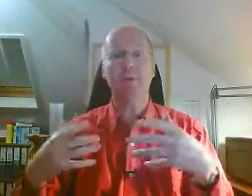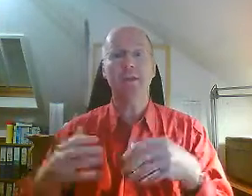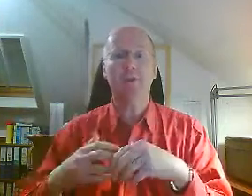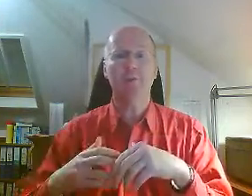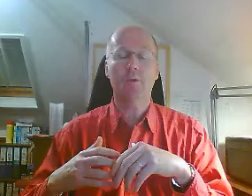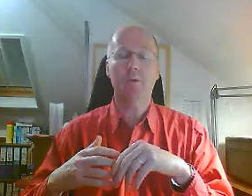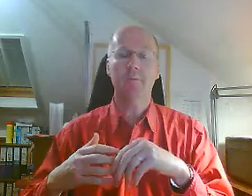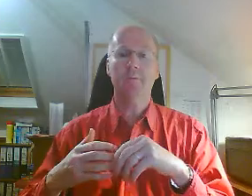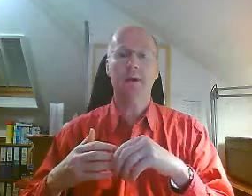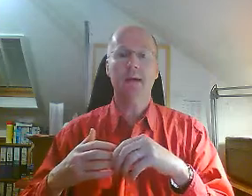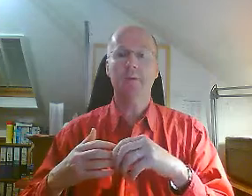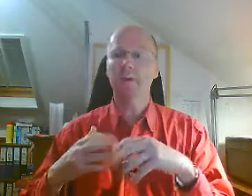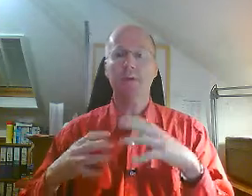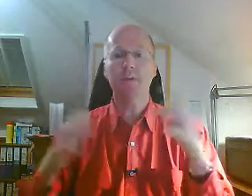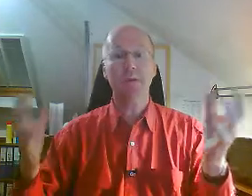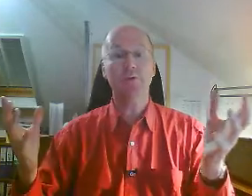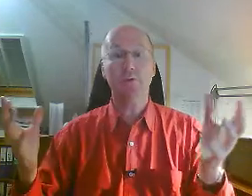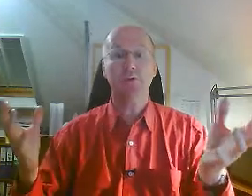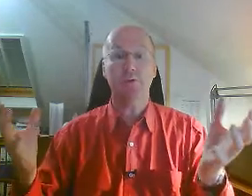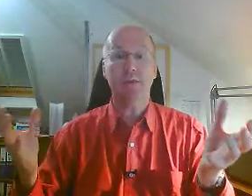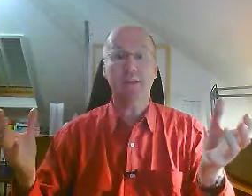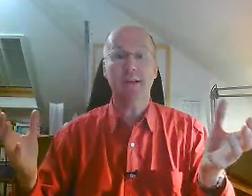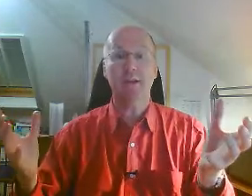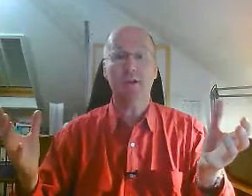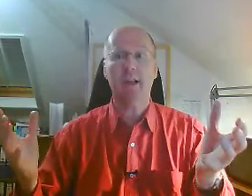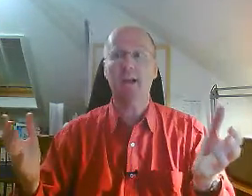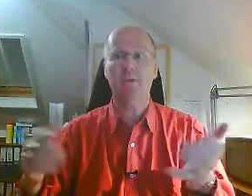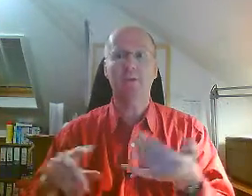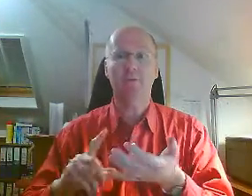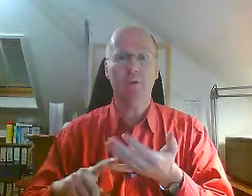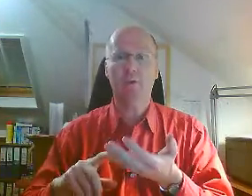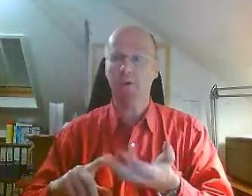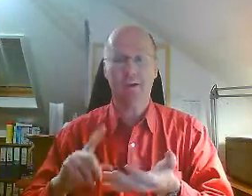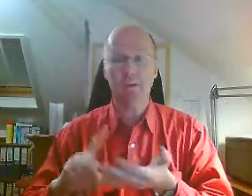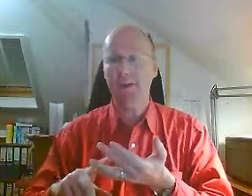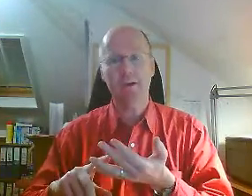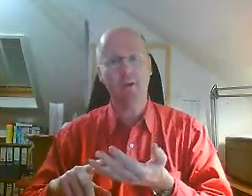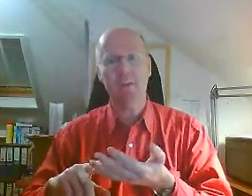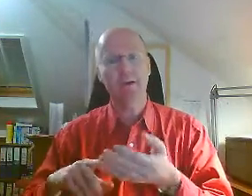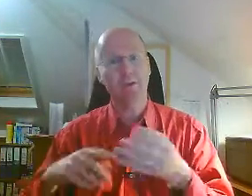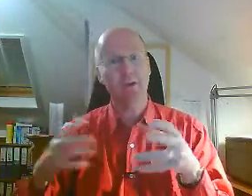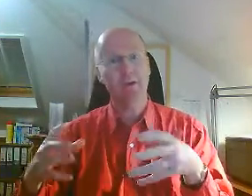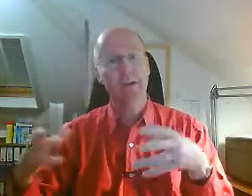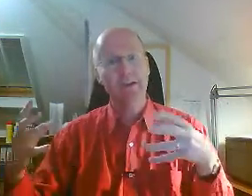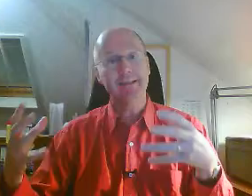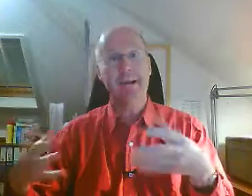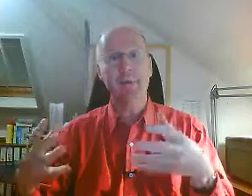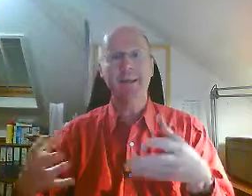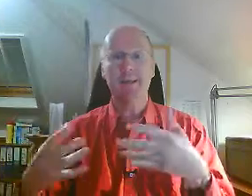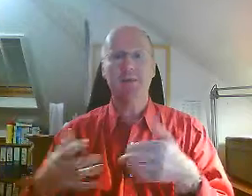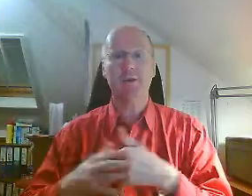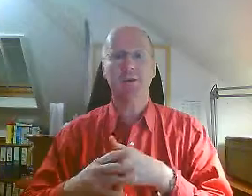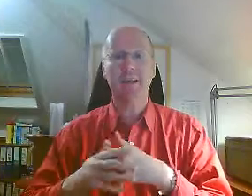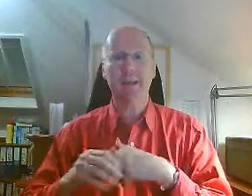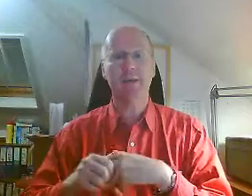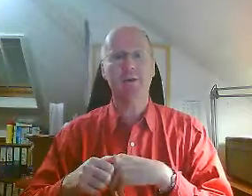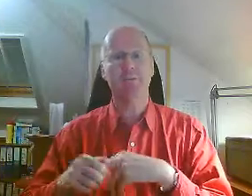business growth. Obviously you do lots of other things in your life, so lots of admin and other bits, but they're not directly generating income.